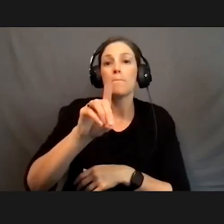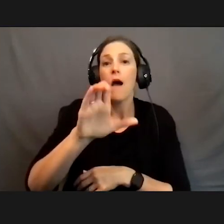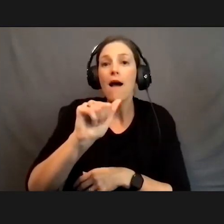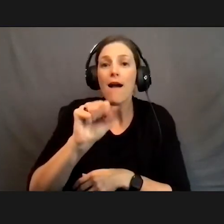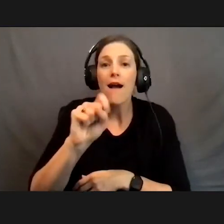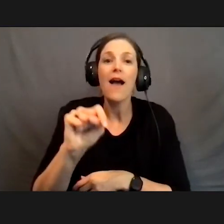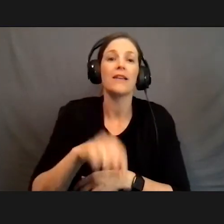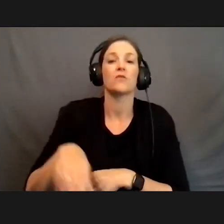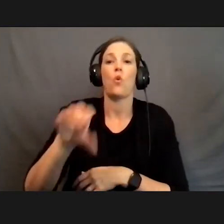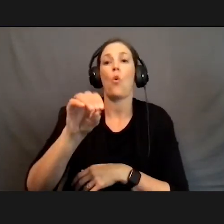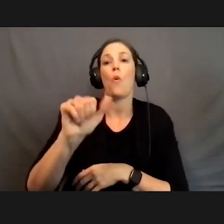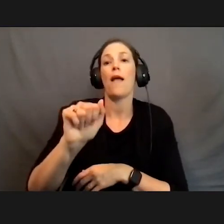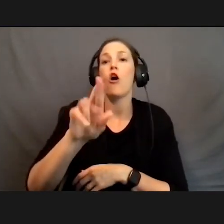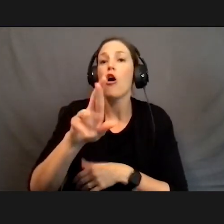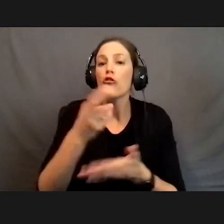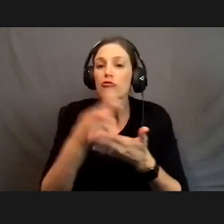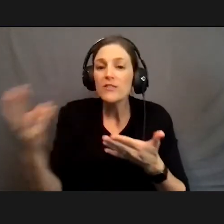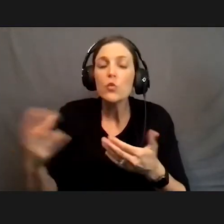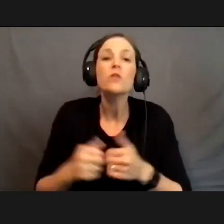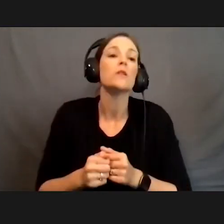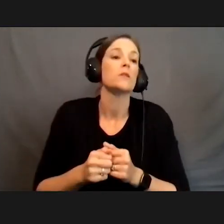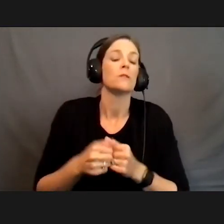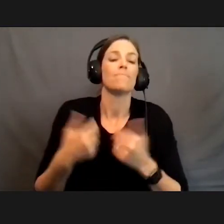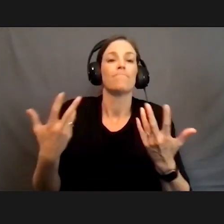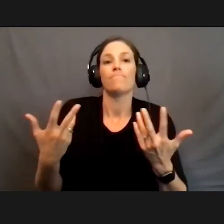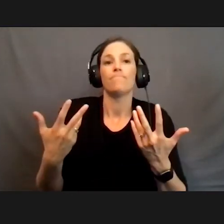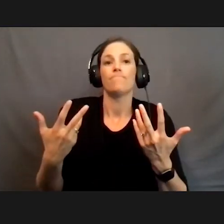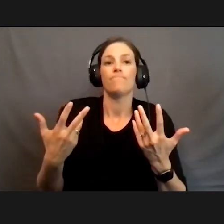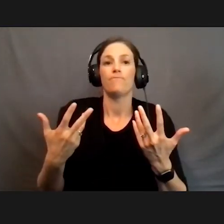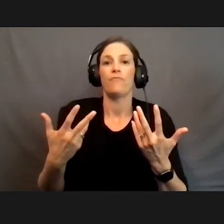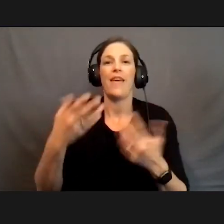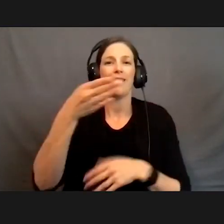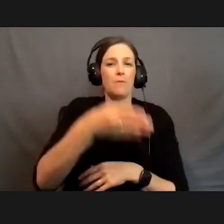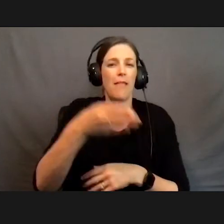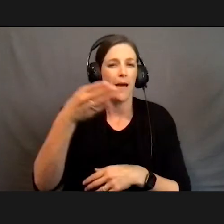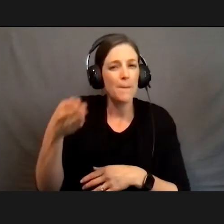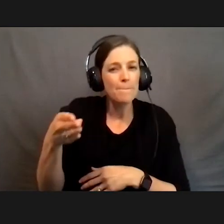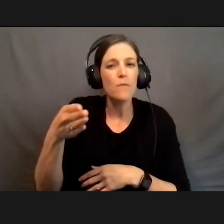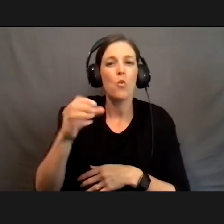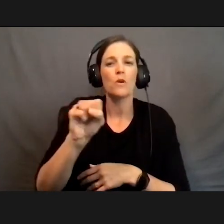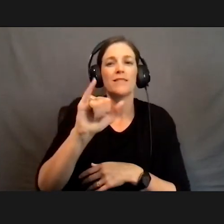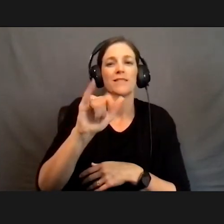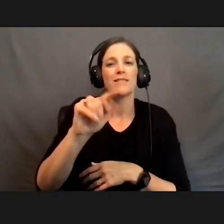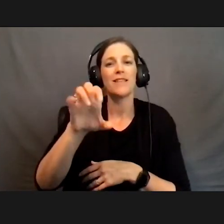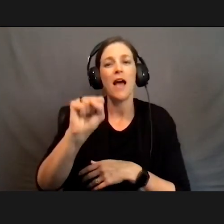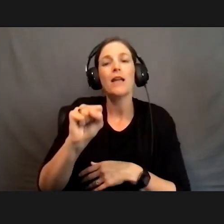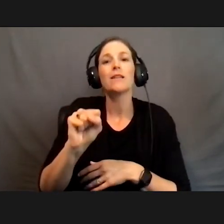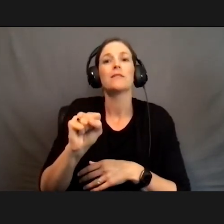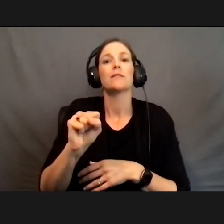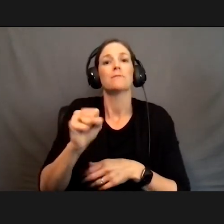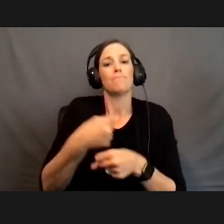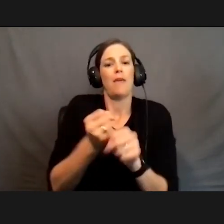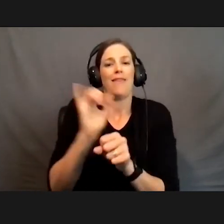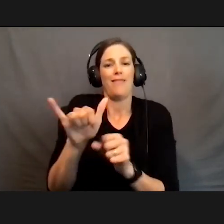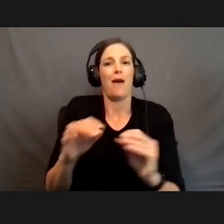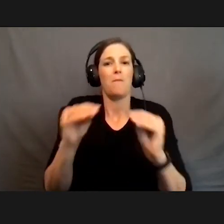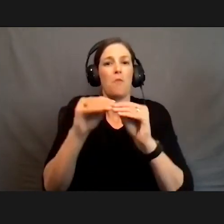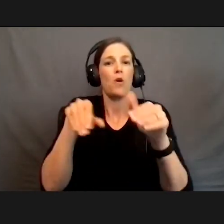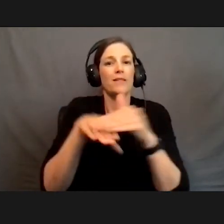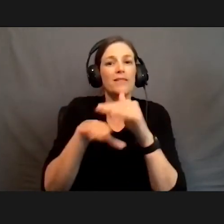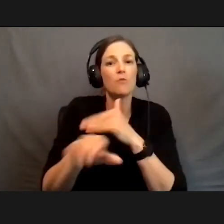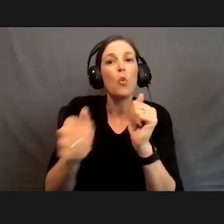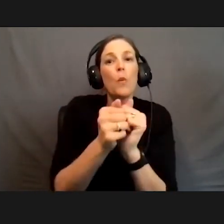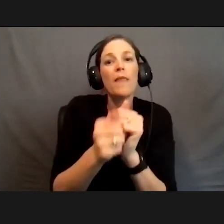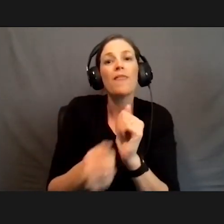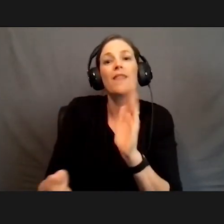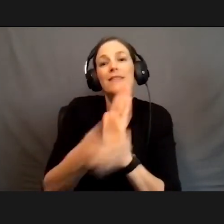resources, making, you know, like our blackboard sites more accessible with the attachments and so forth.